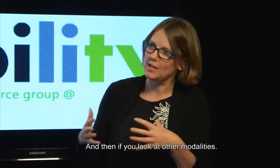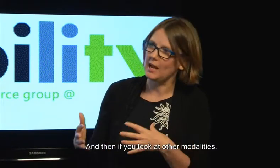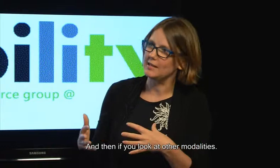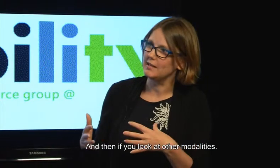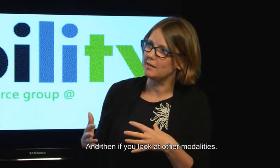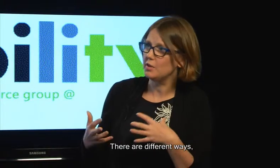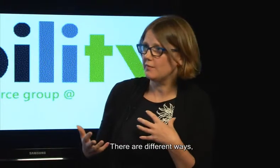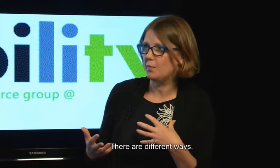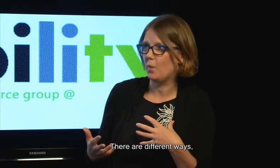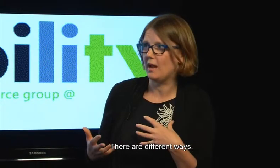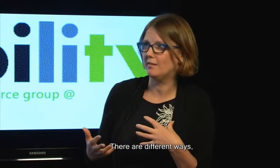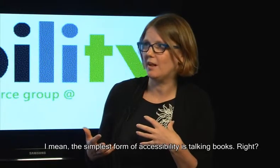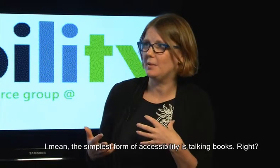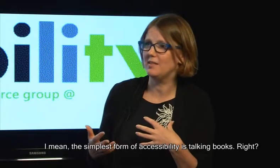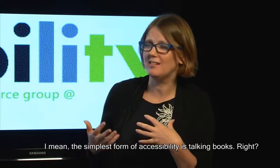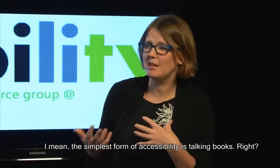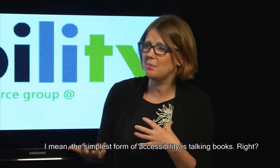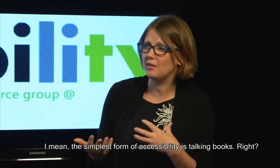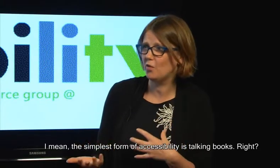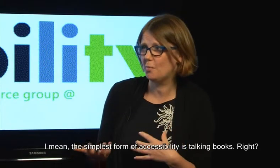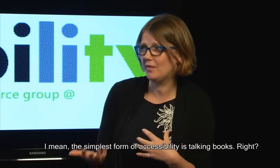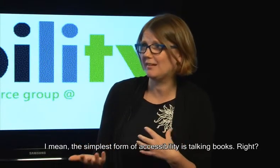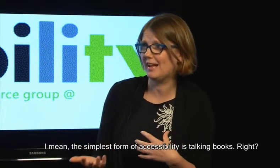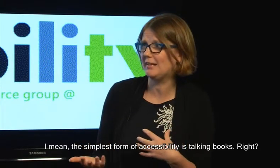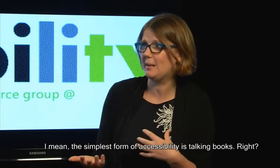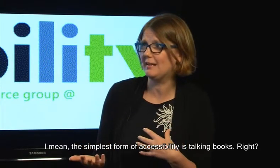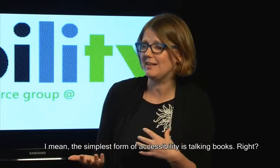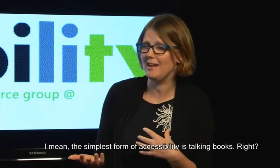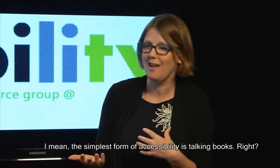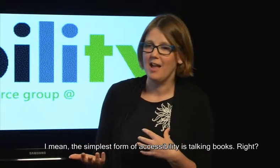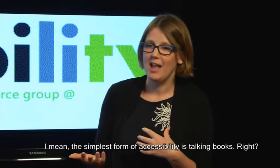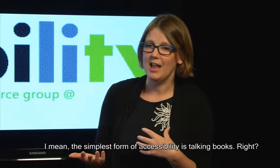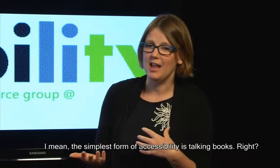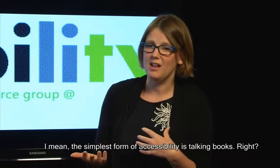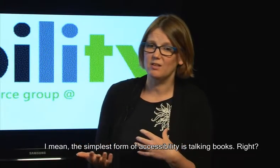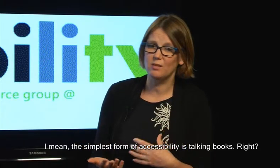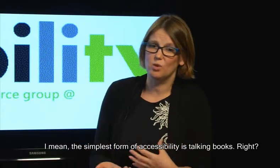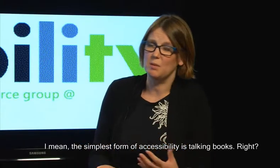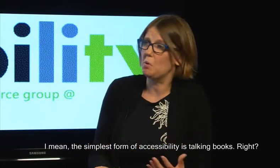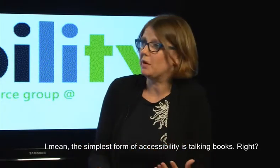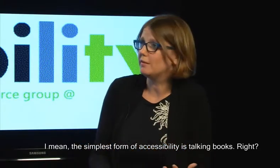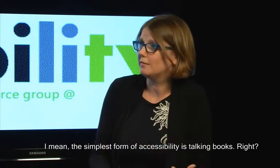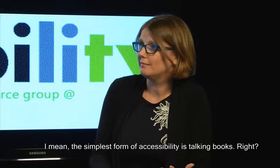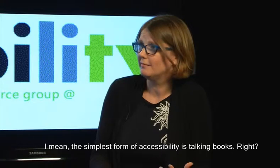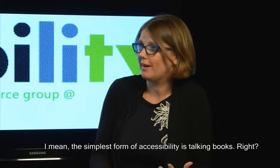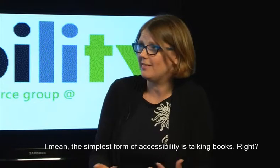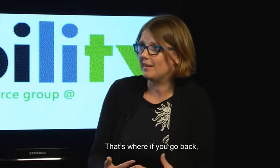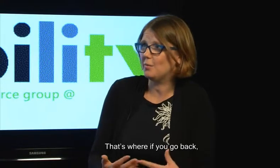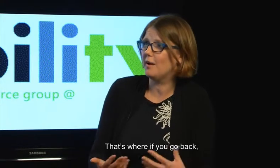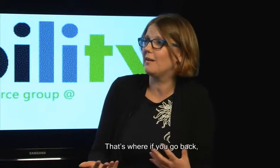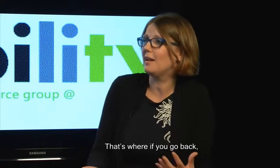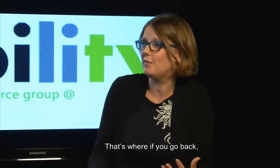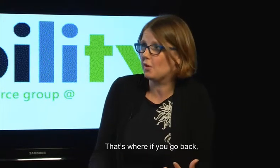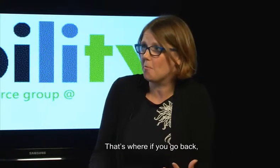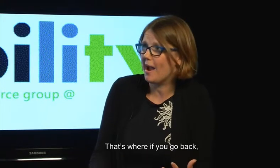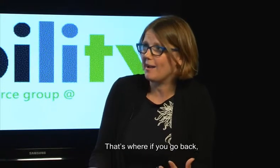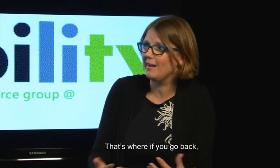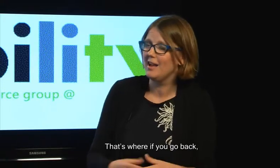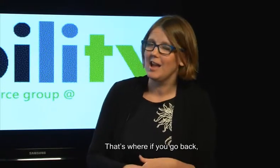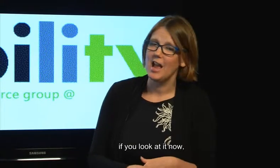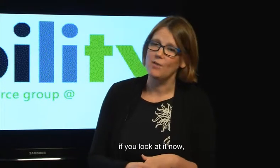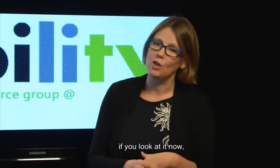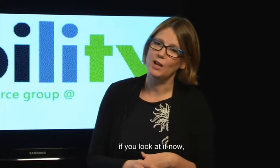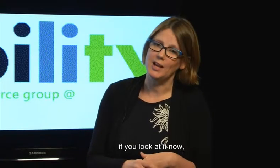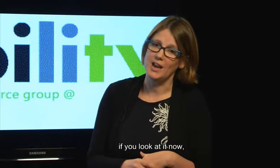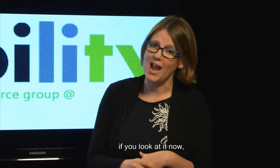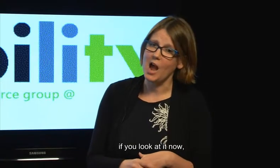at other modalities there are different ways I mean the simplest form of accessibility is talking books right that's where if you go back